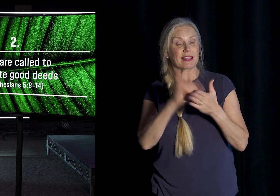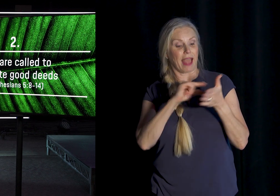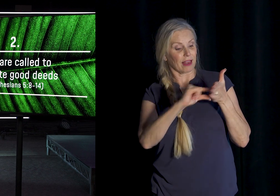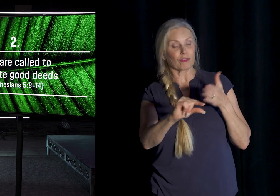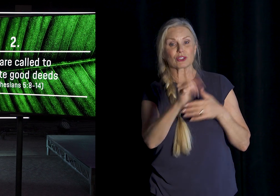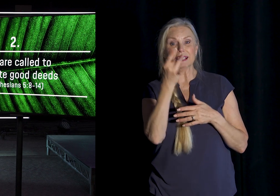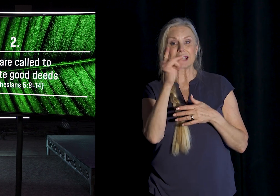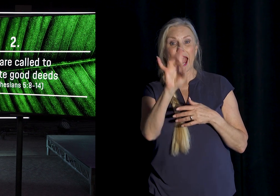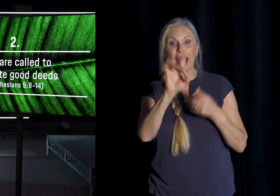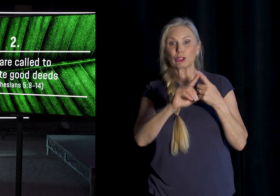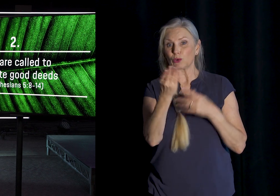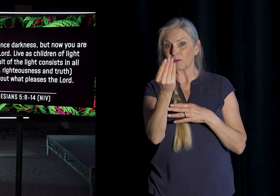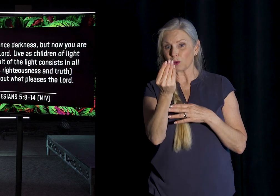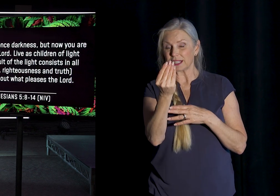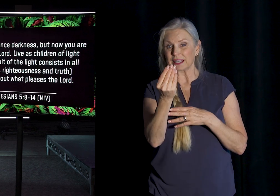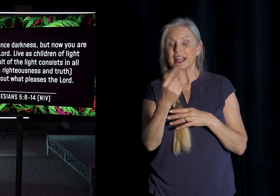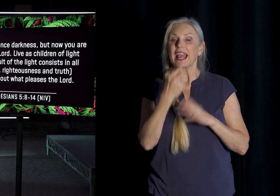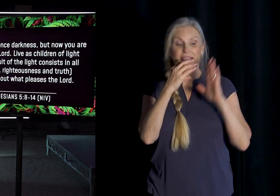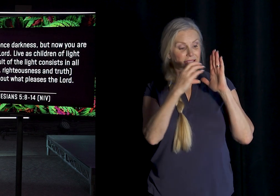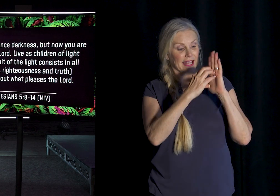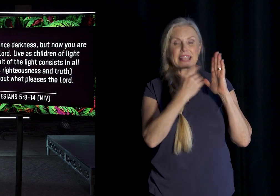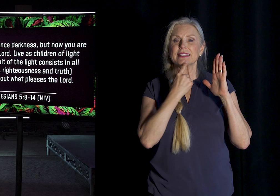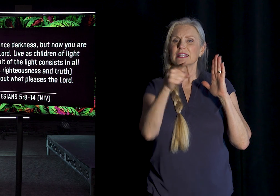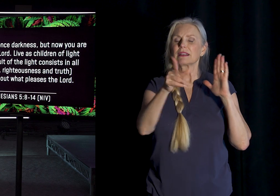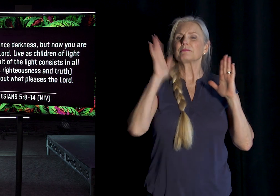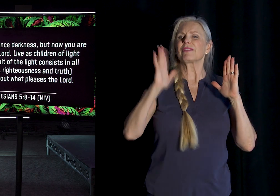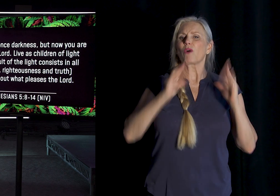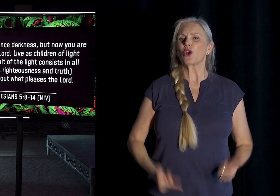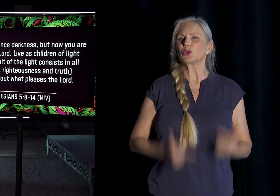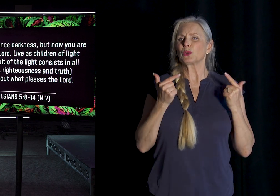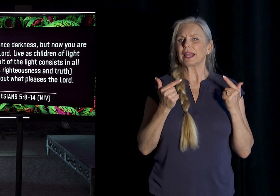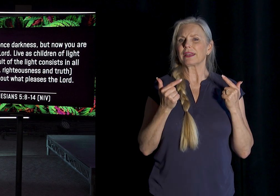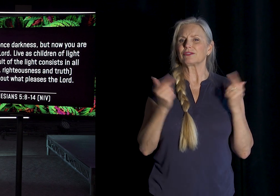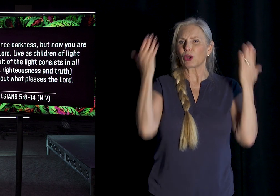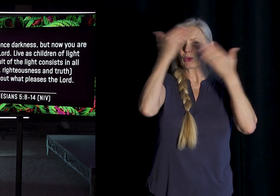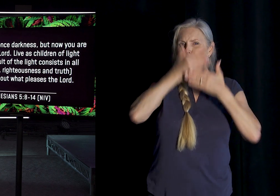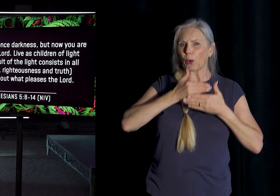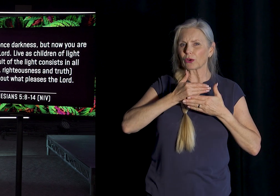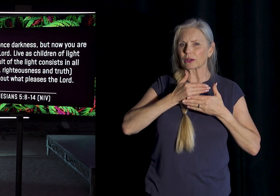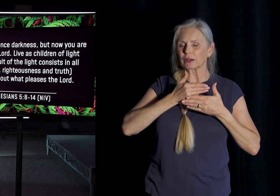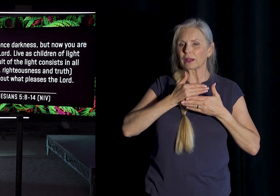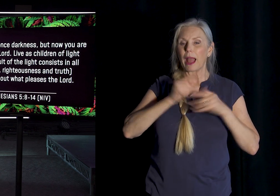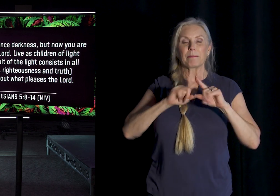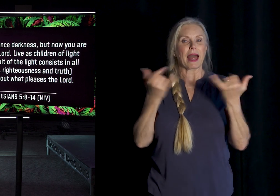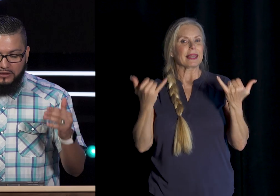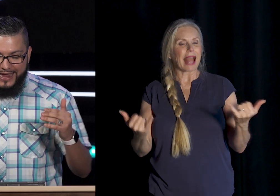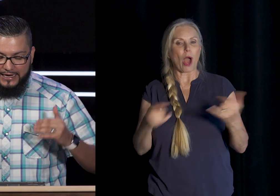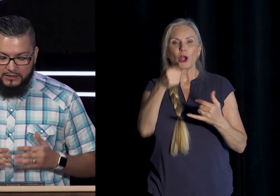The text says For you were once Darkness Not in darkness But you were once Darkness But now you are Light in the